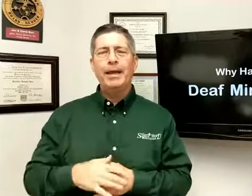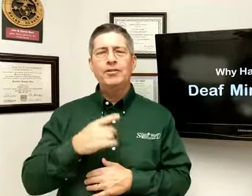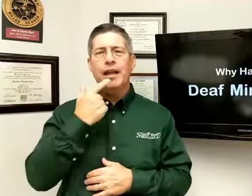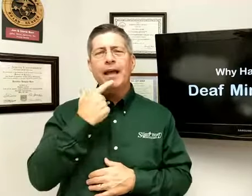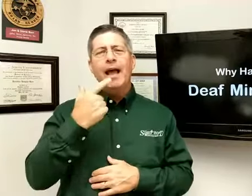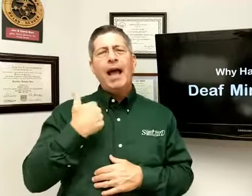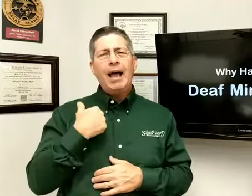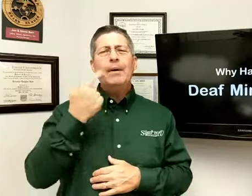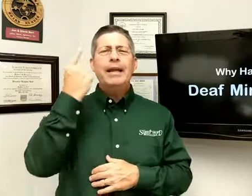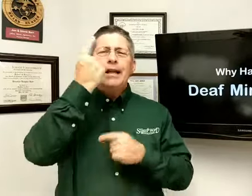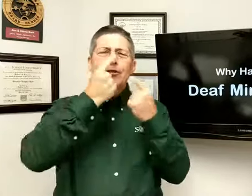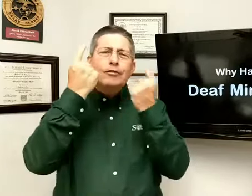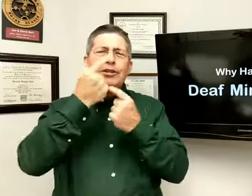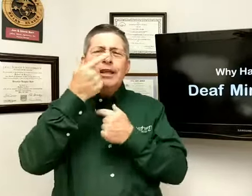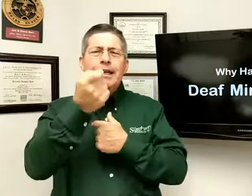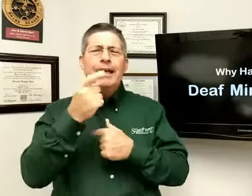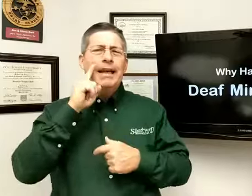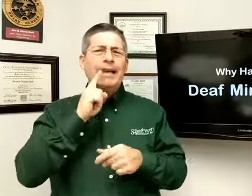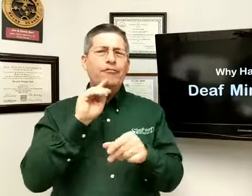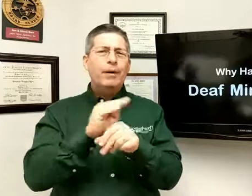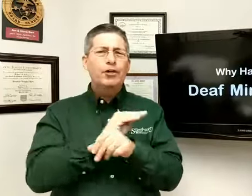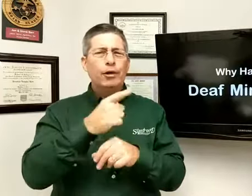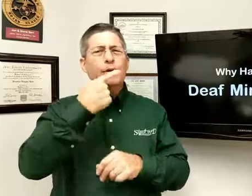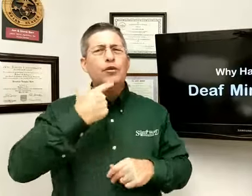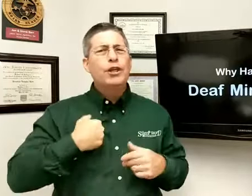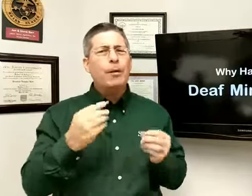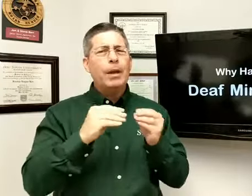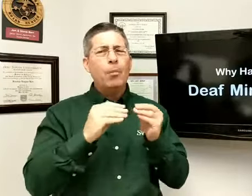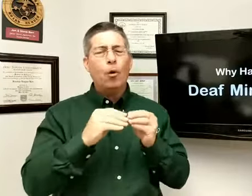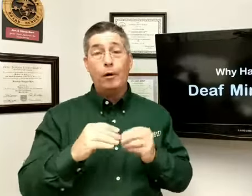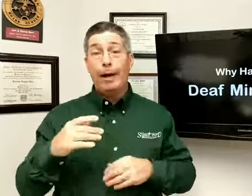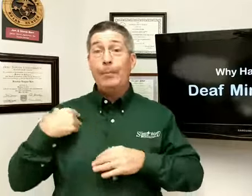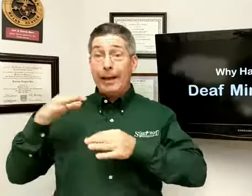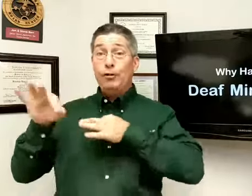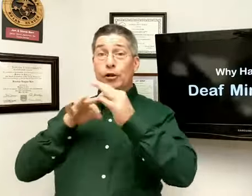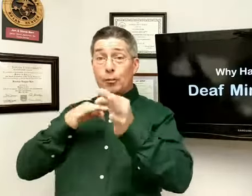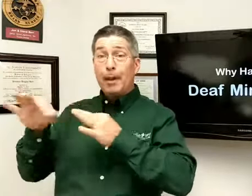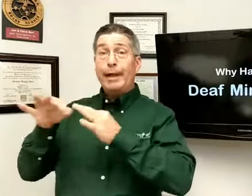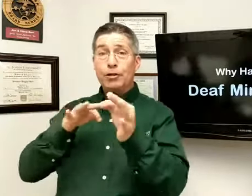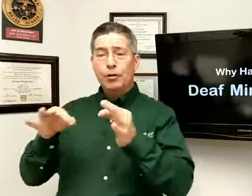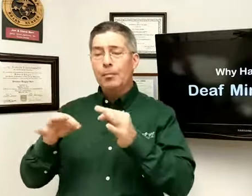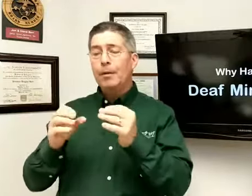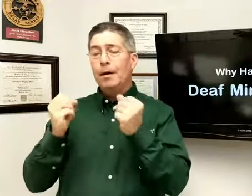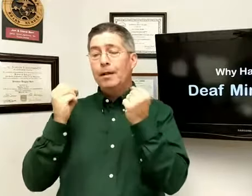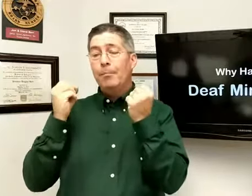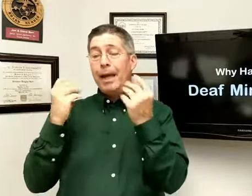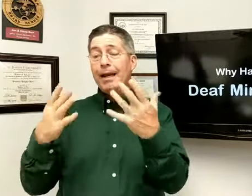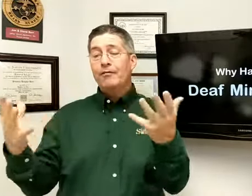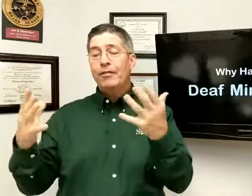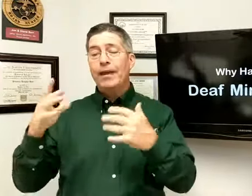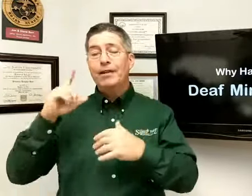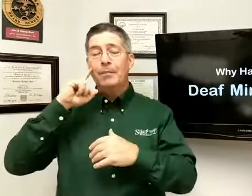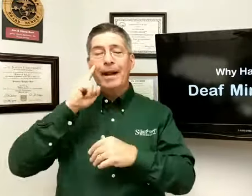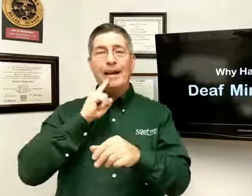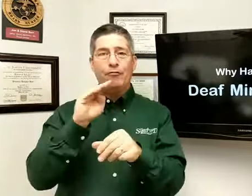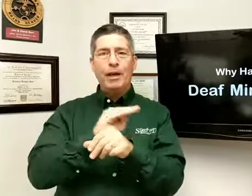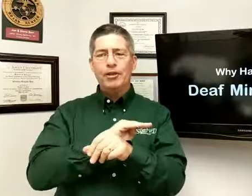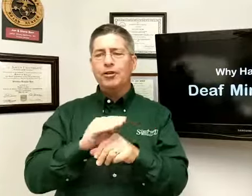he said, I've been interested in a deaf ministry. Would you tell me more? And I began to explain to him the many different things about a deaf ministry.